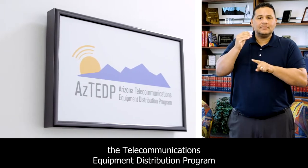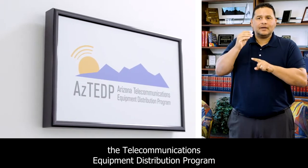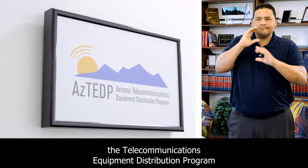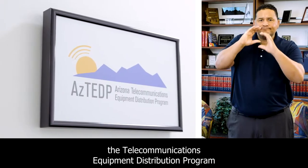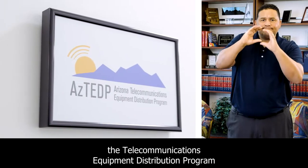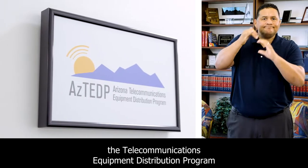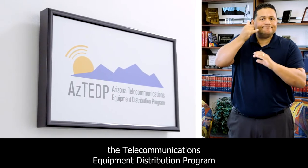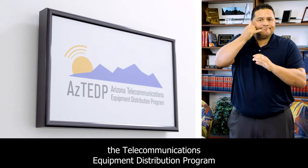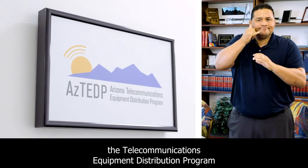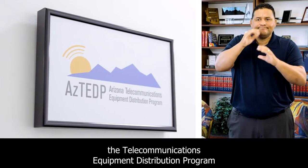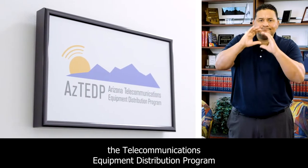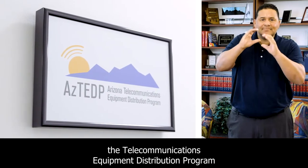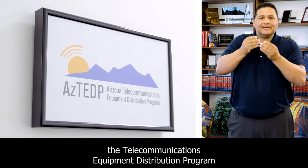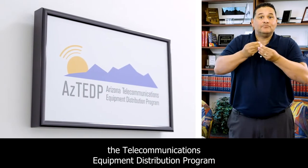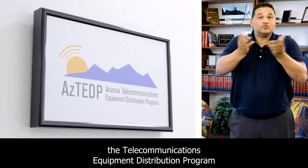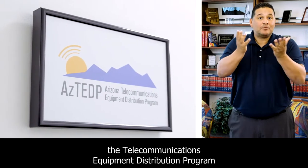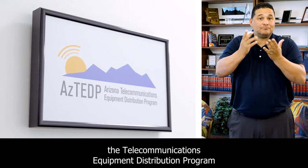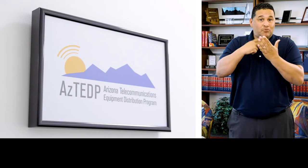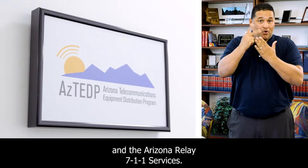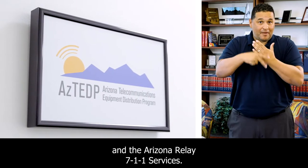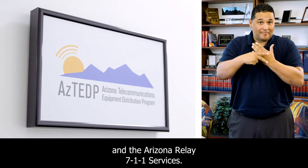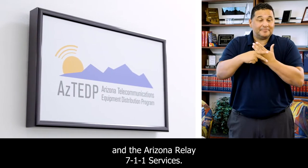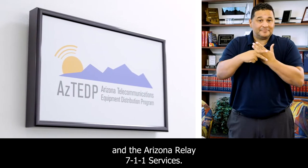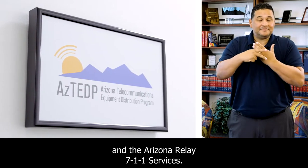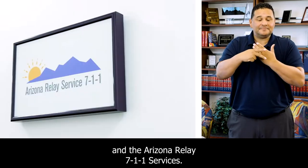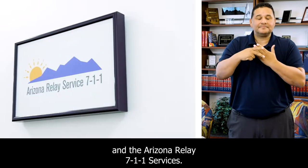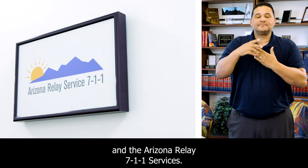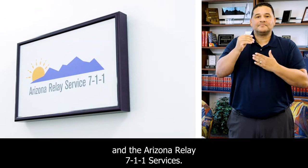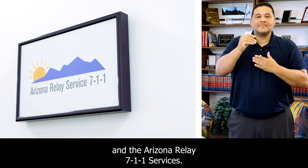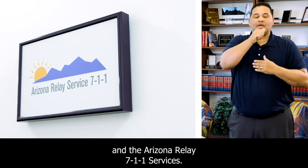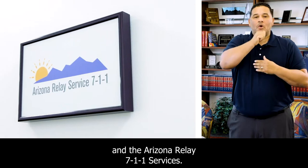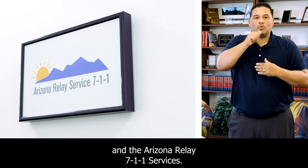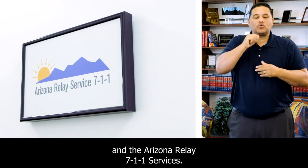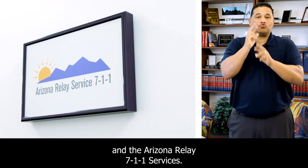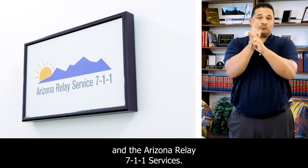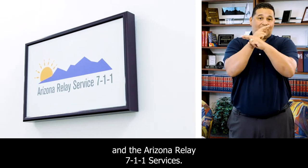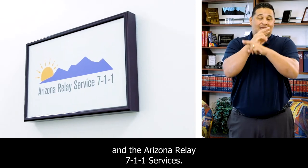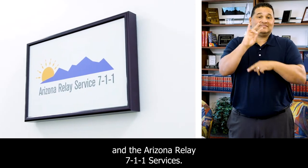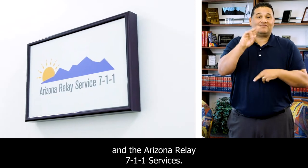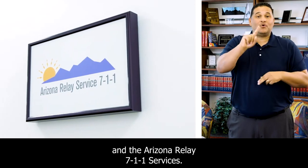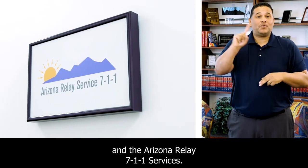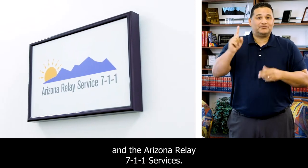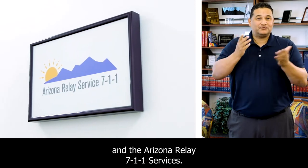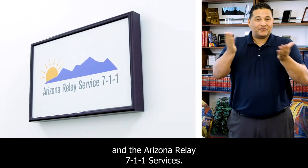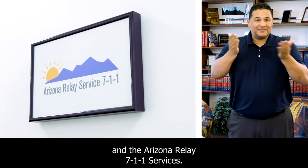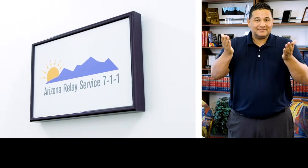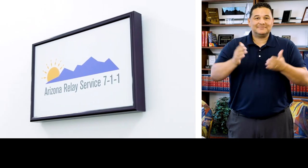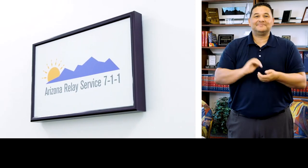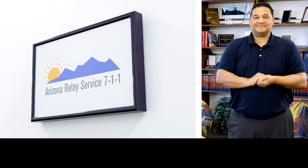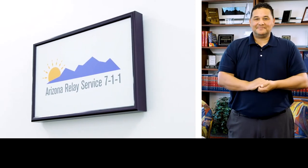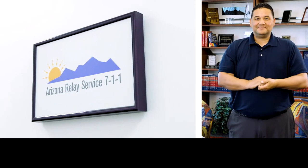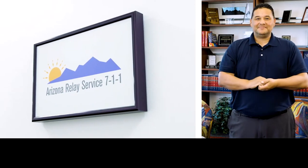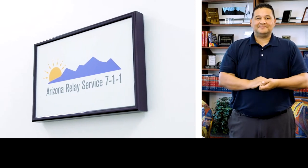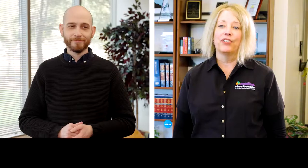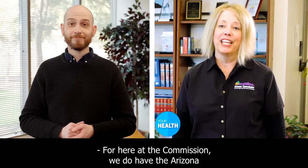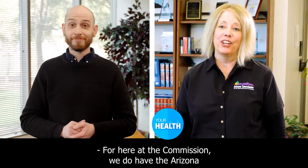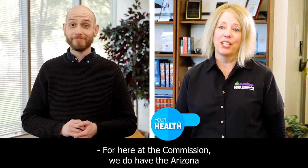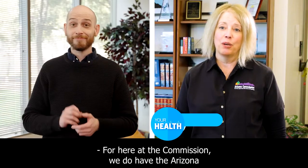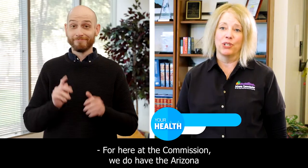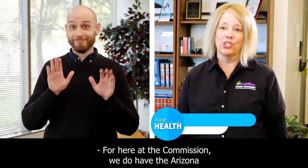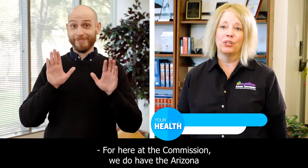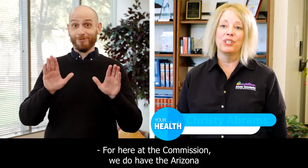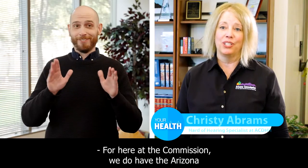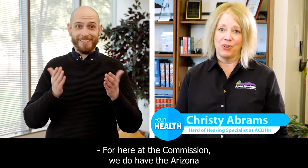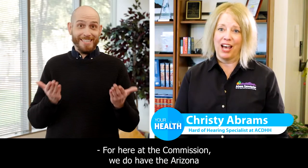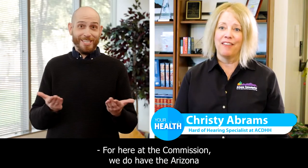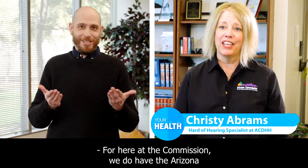Telecommunications Equipment Distribution Program, and the Arizona Relay 7-1-1 services. For here